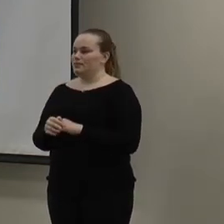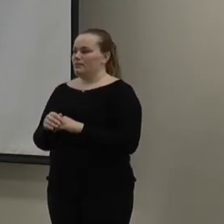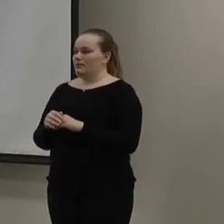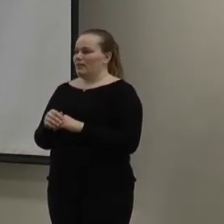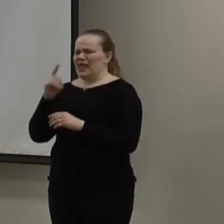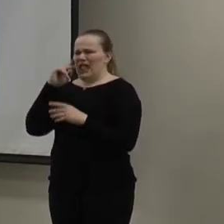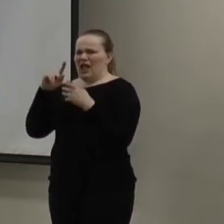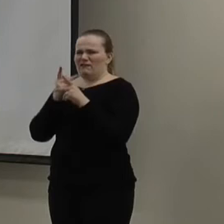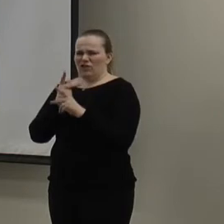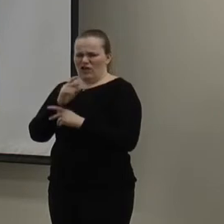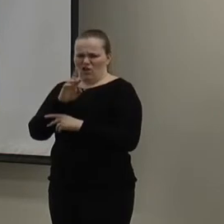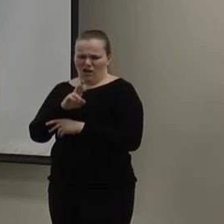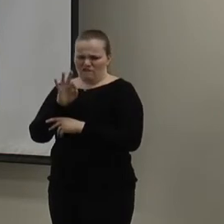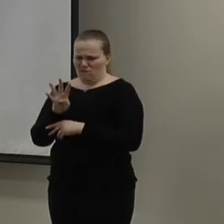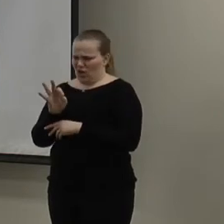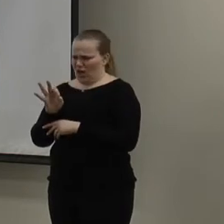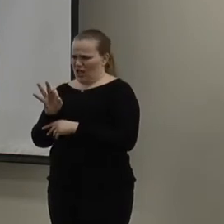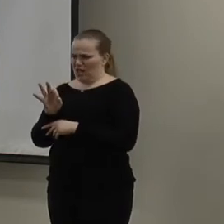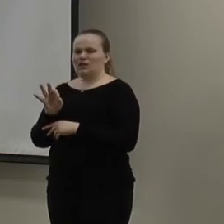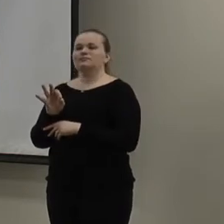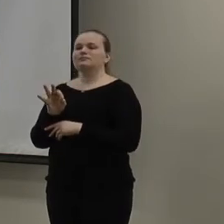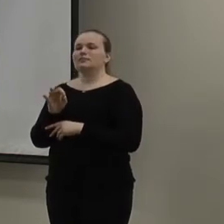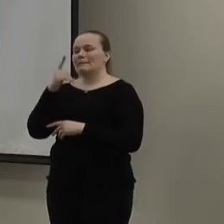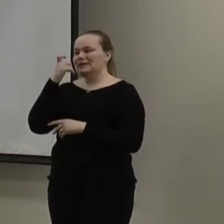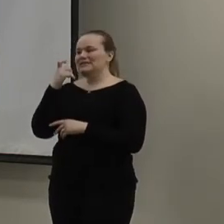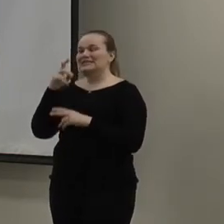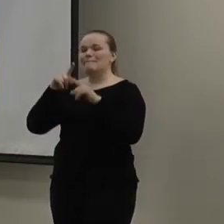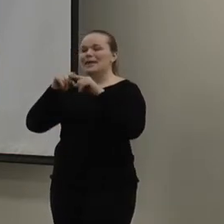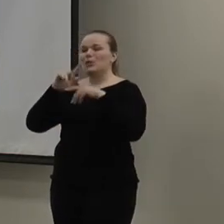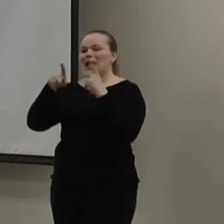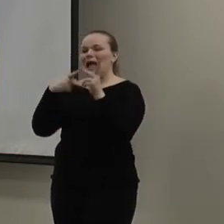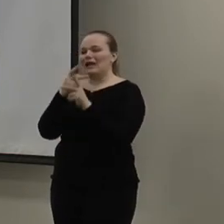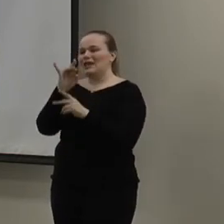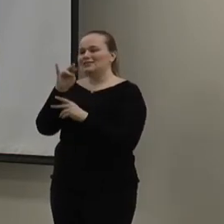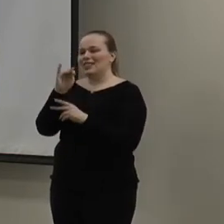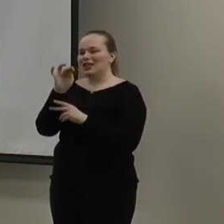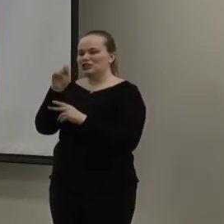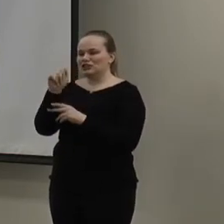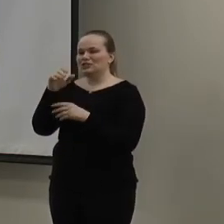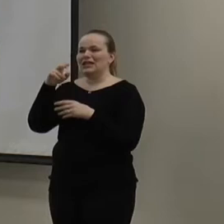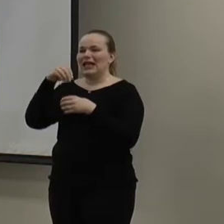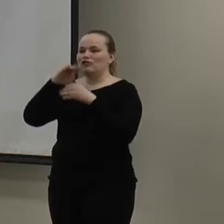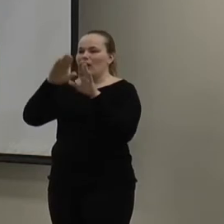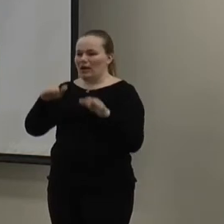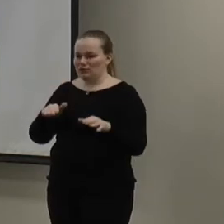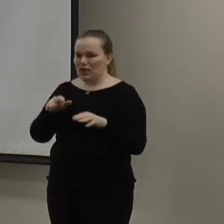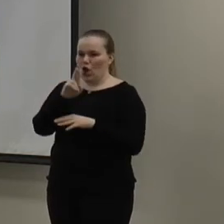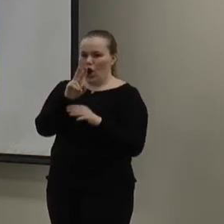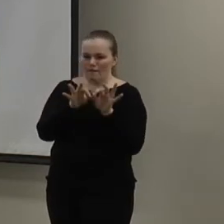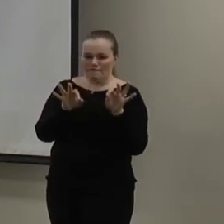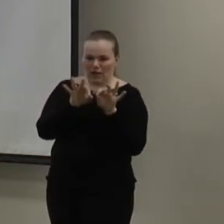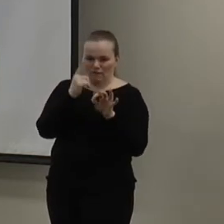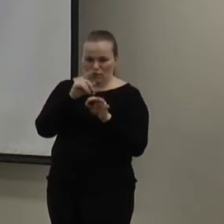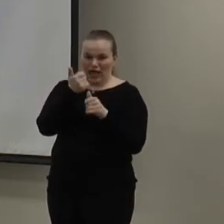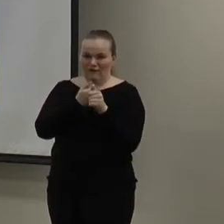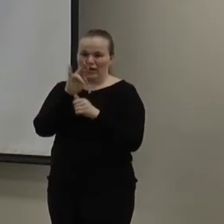way that they figure out where your effective R value is, is that depending on the type of insulation we have, there's an R value per inch,